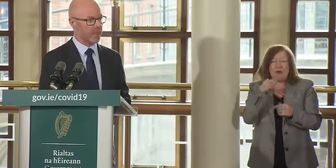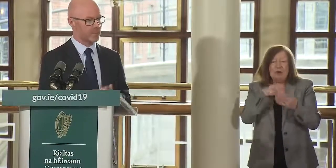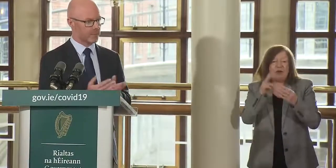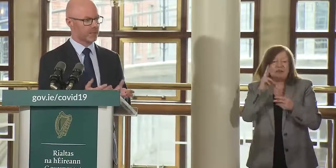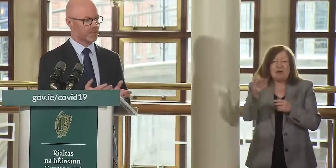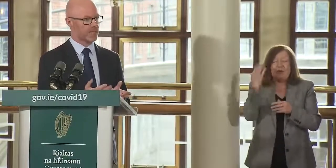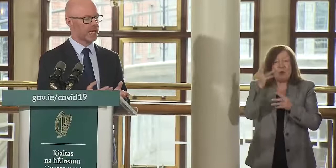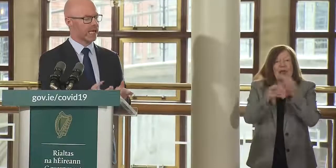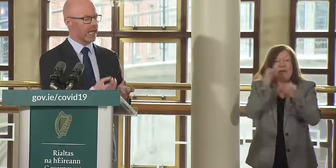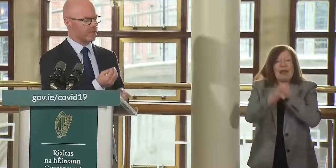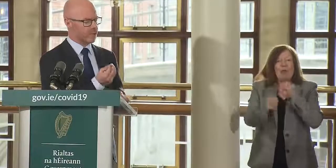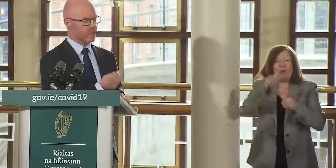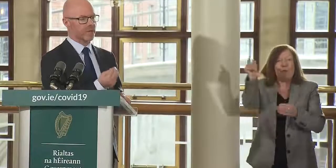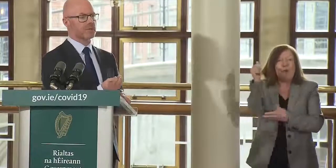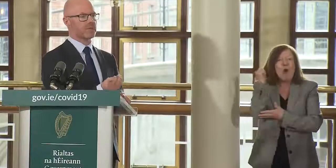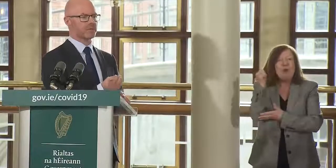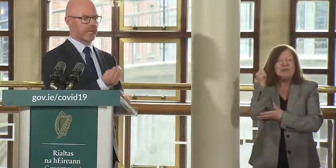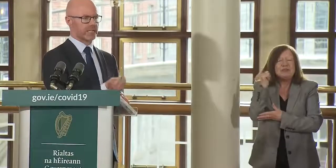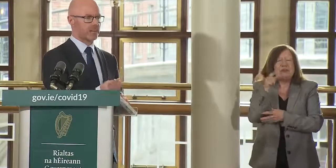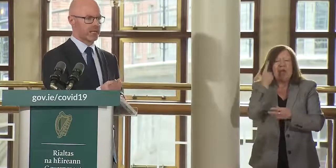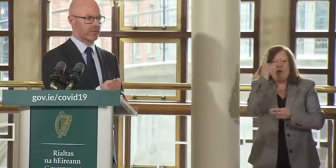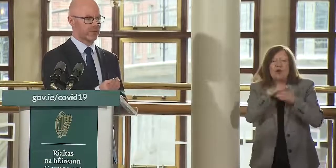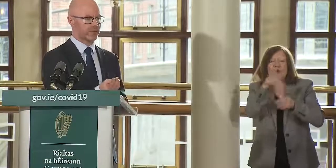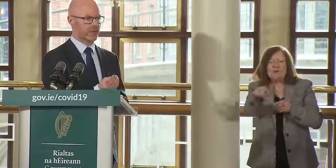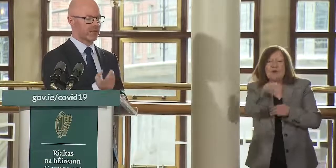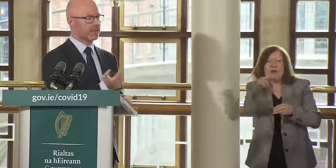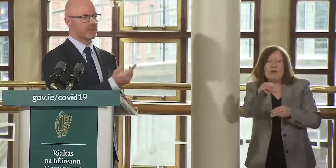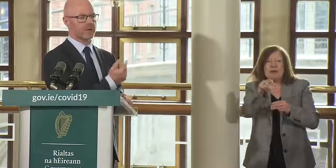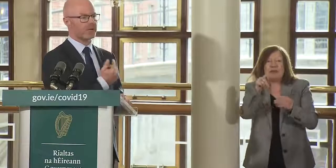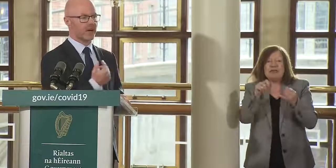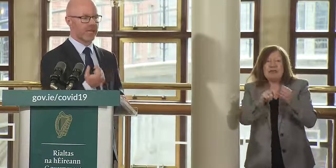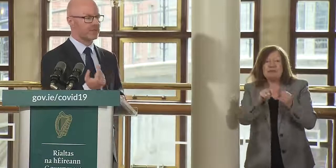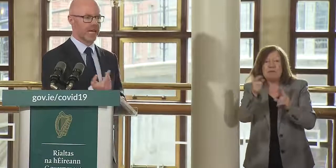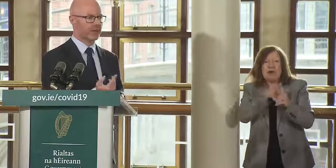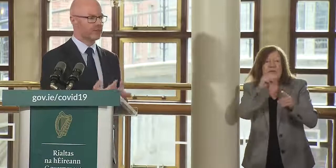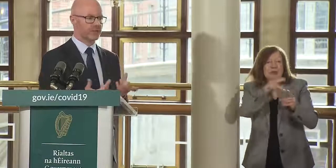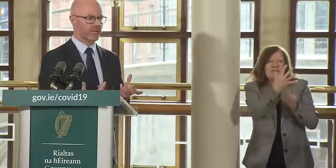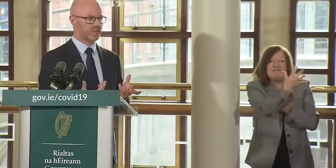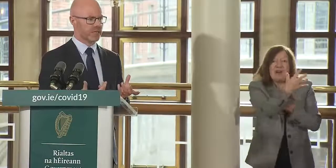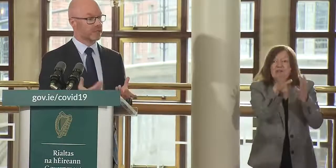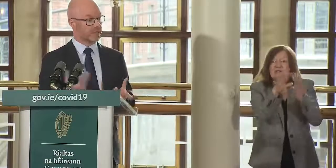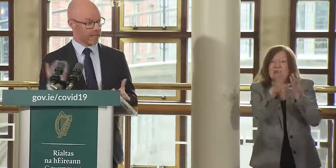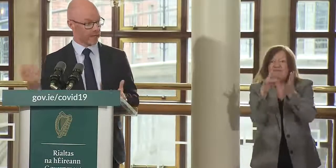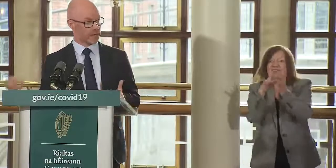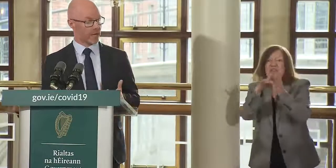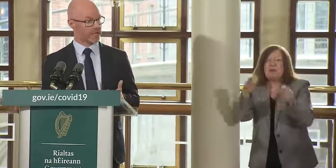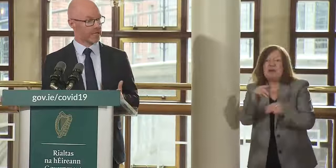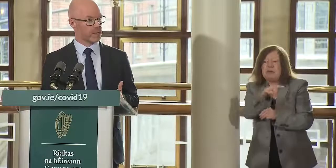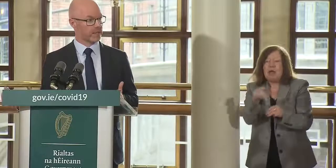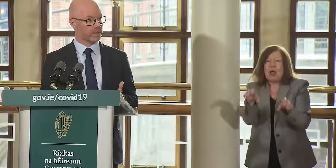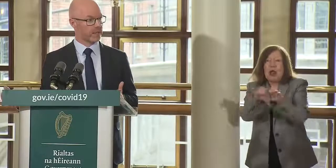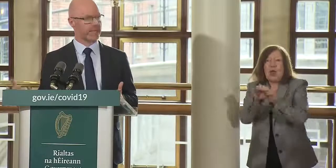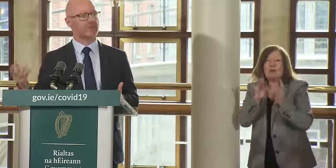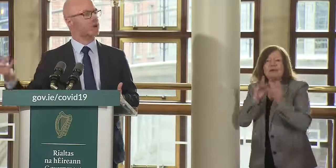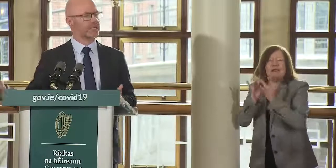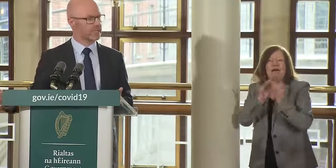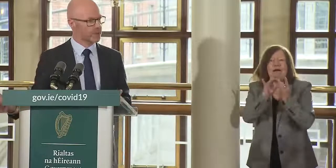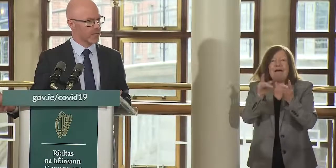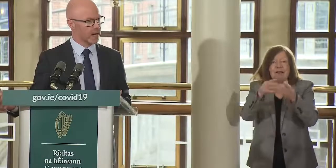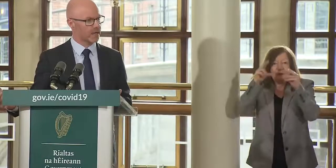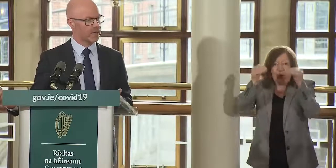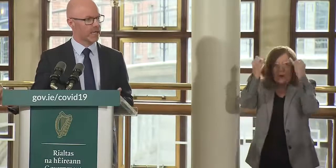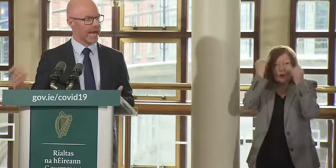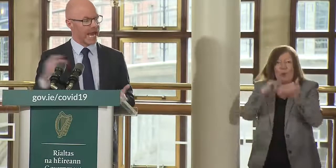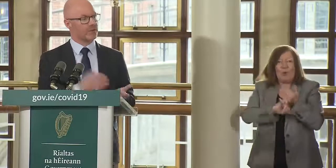over the weekend with the pubs if one of those people tested positive there might be five ten fifteen people that they are close contacts with that they've no